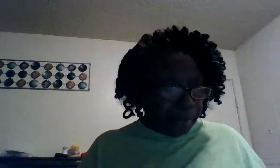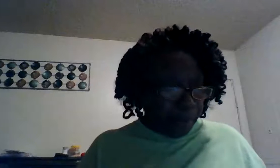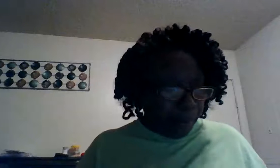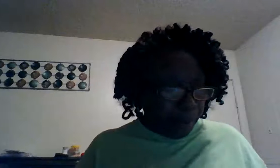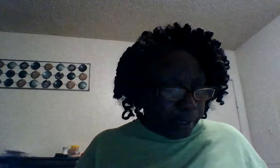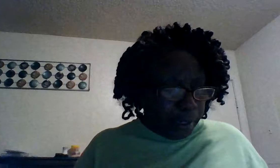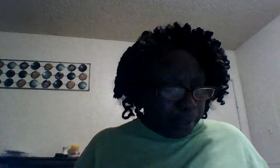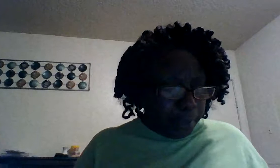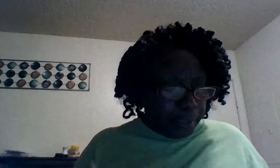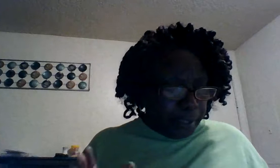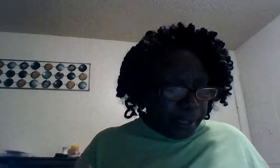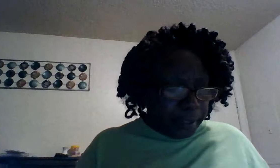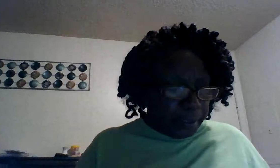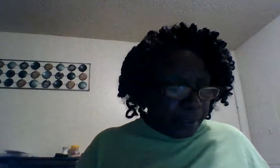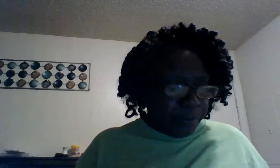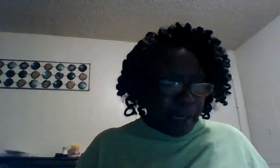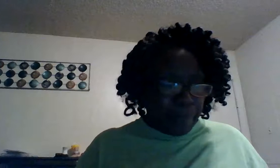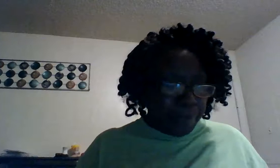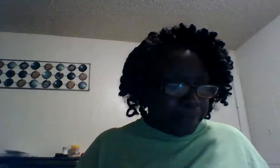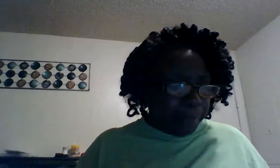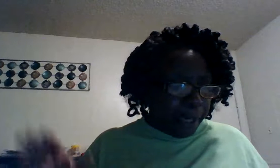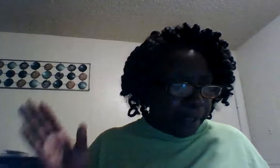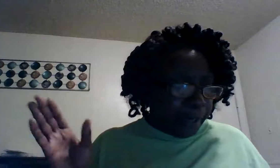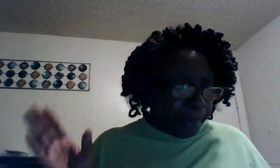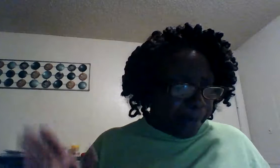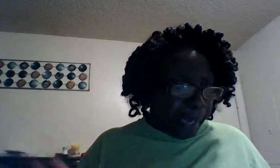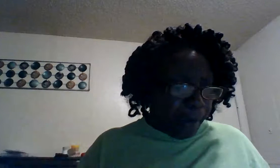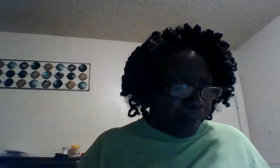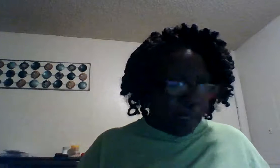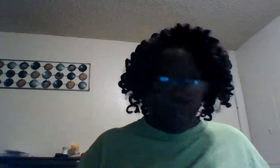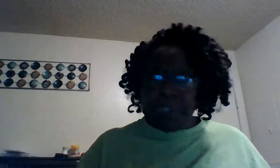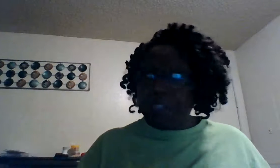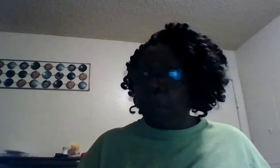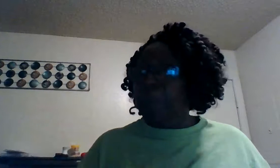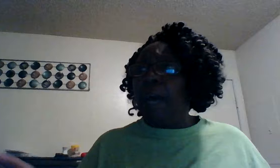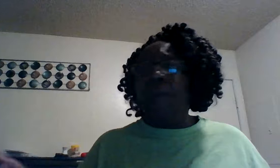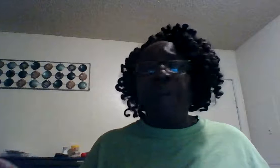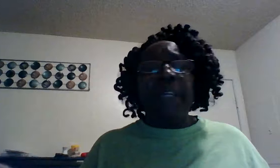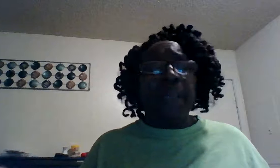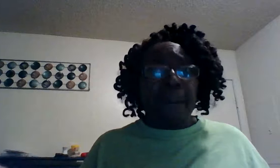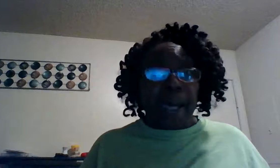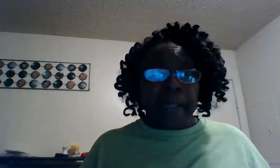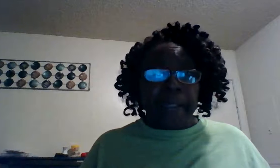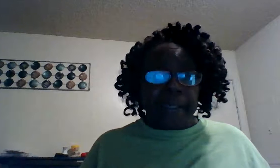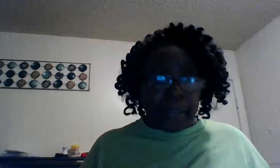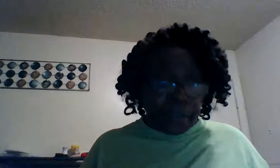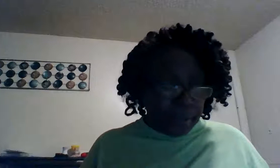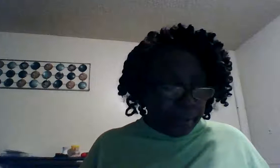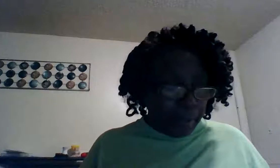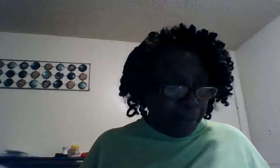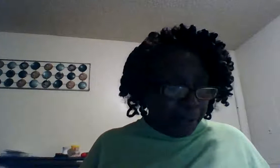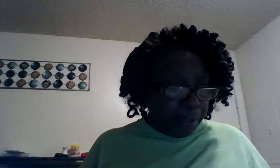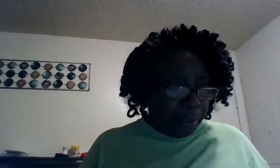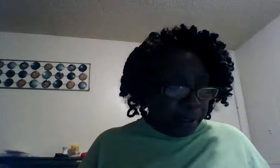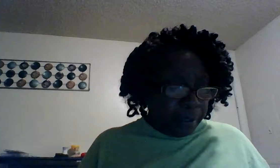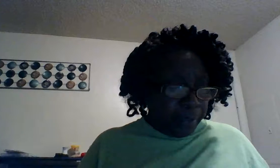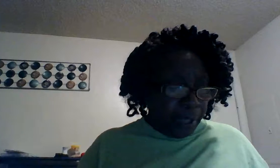the lord but it let us know not principally not power i mean no power from anybody come on the